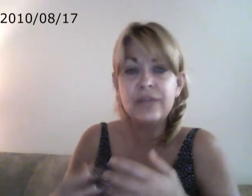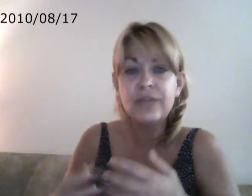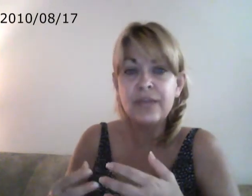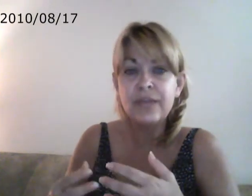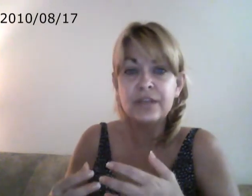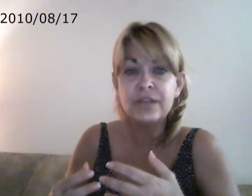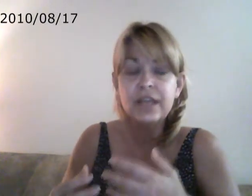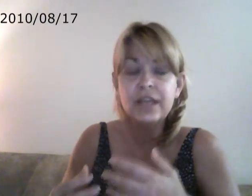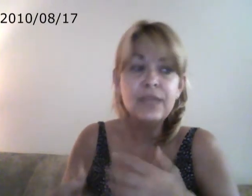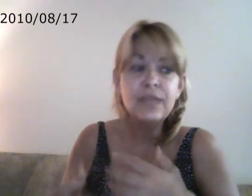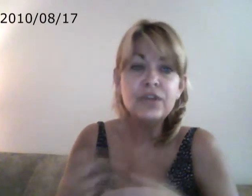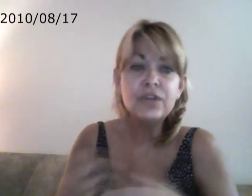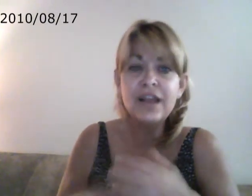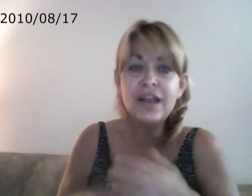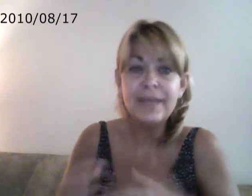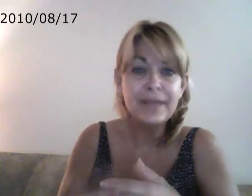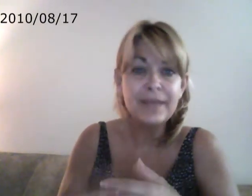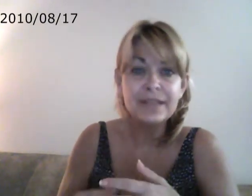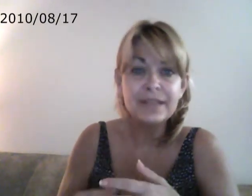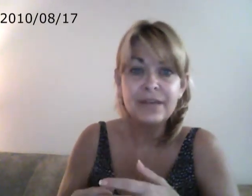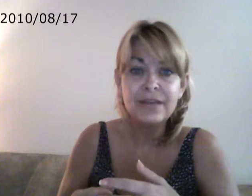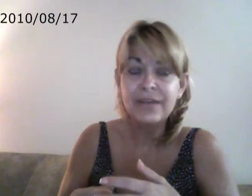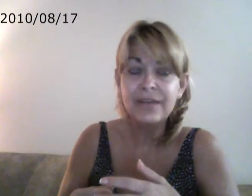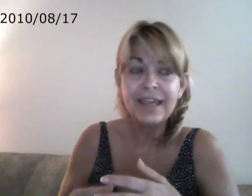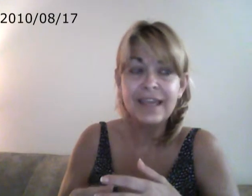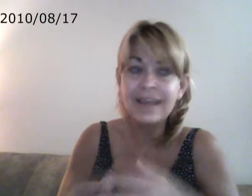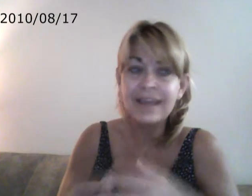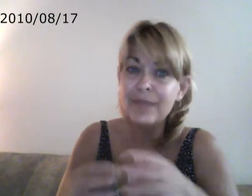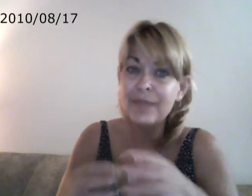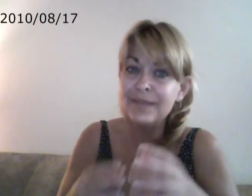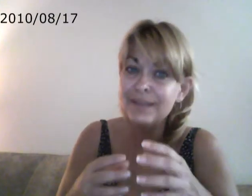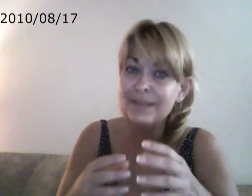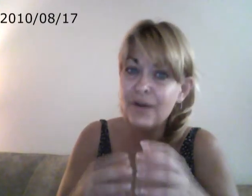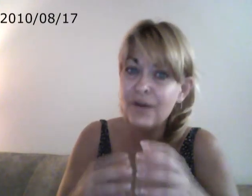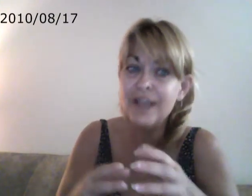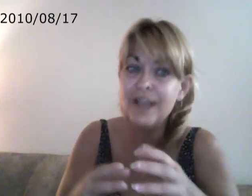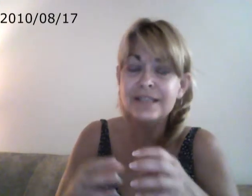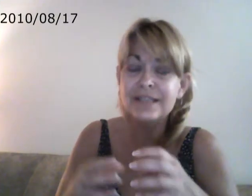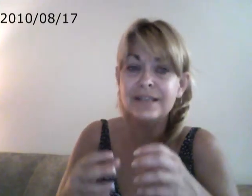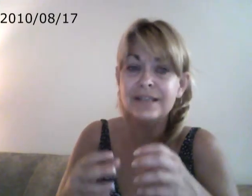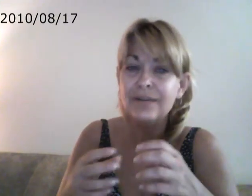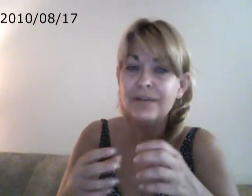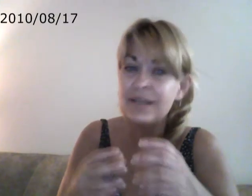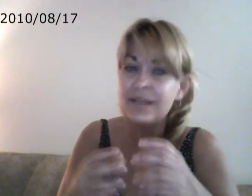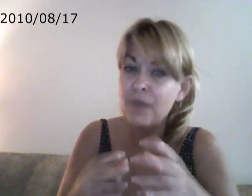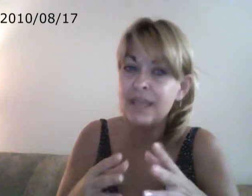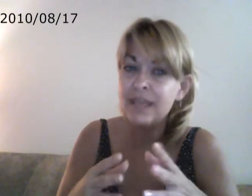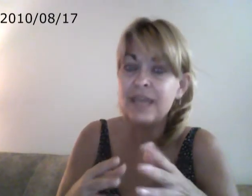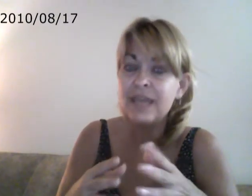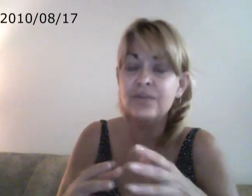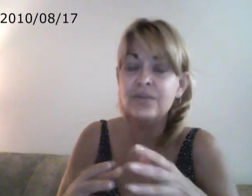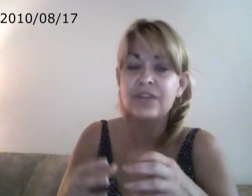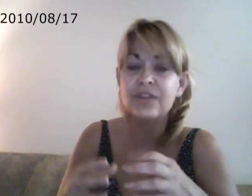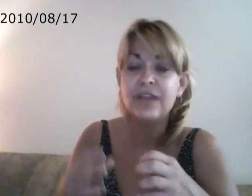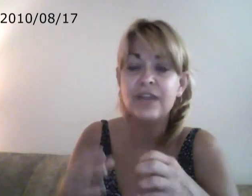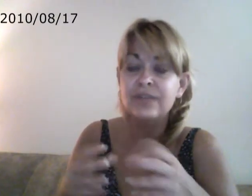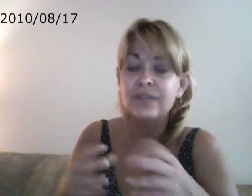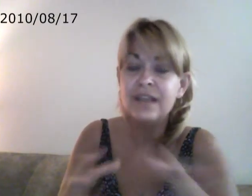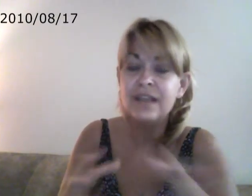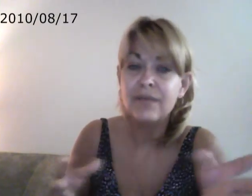language. They will talk like babies. You know, like a baby cries and, you know, has a body language that you can tell right